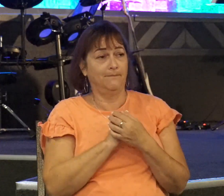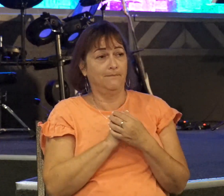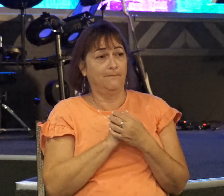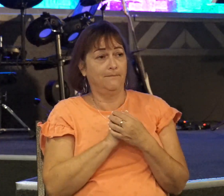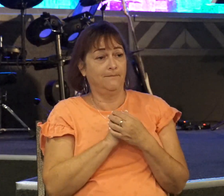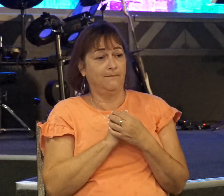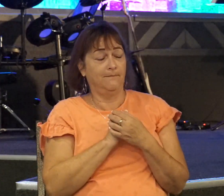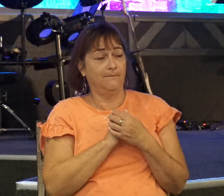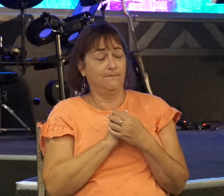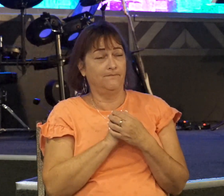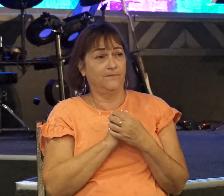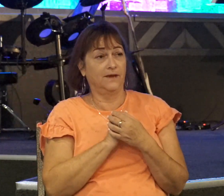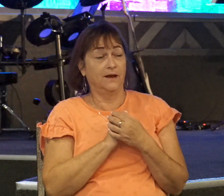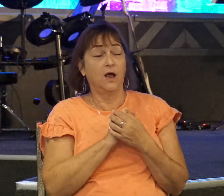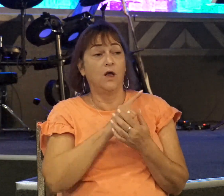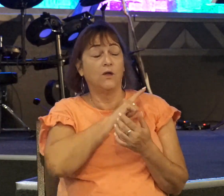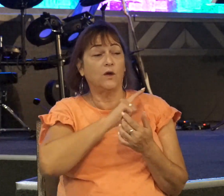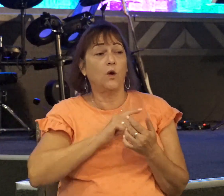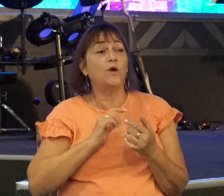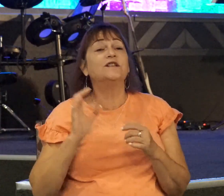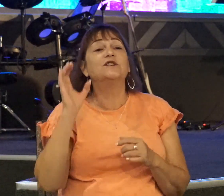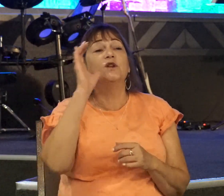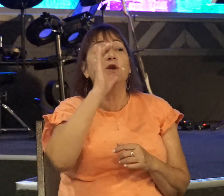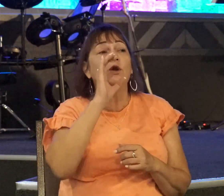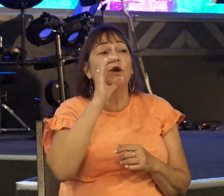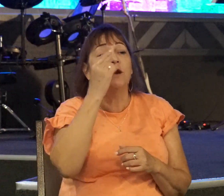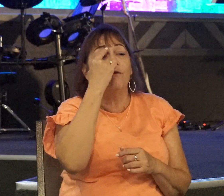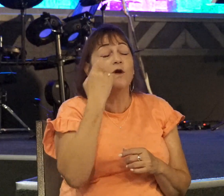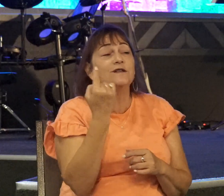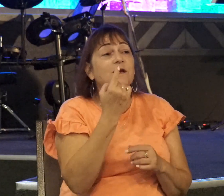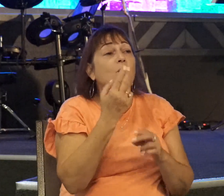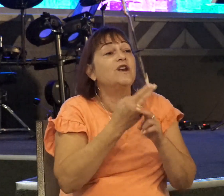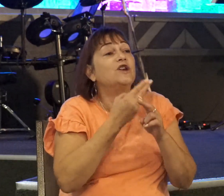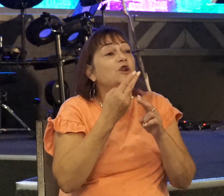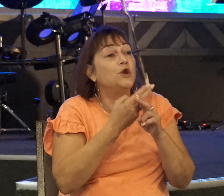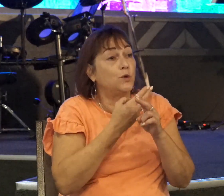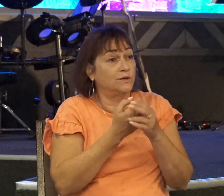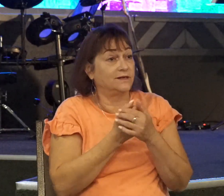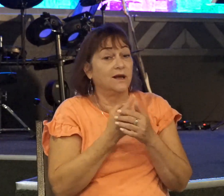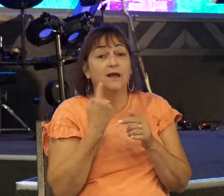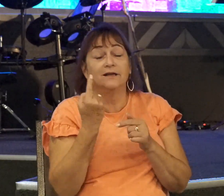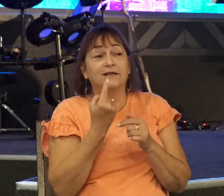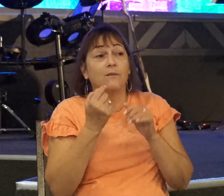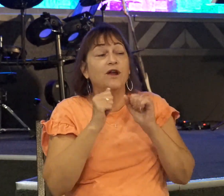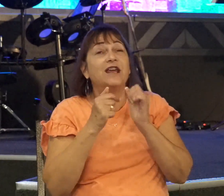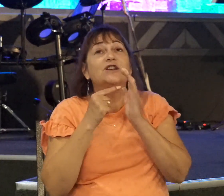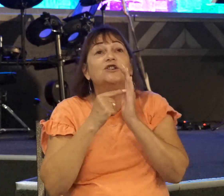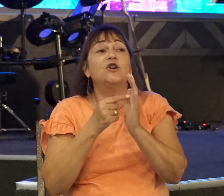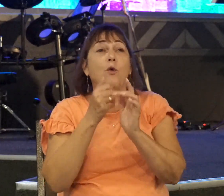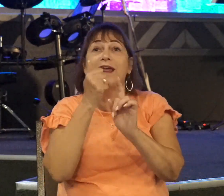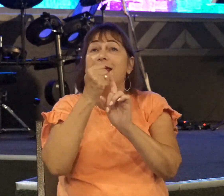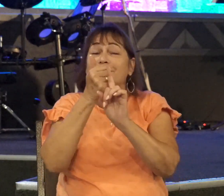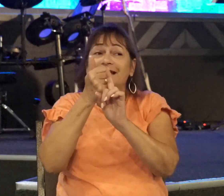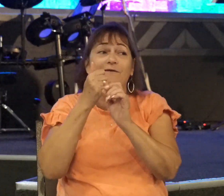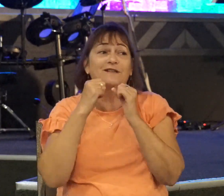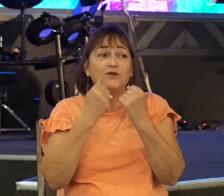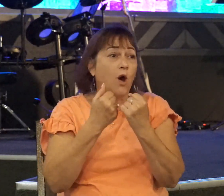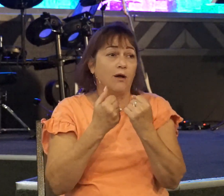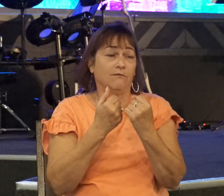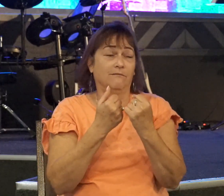See, the Lord's always looking for someone to use. Someone he can show himself strong on behalf of.